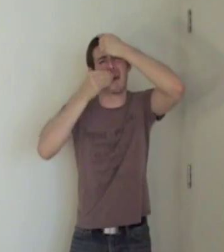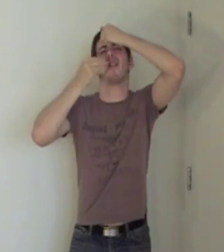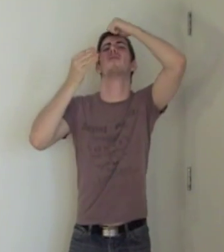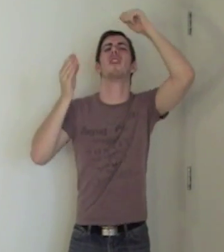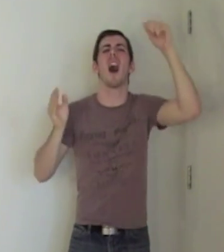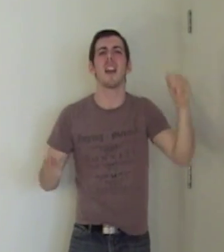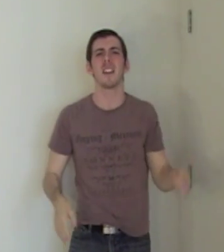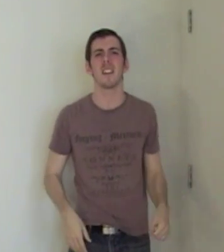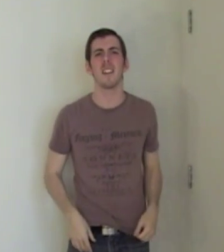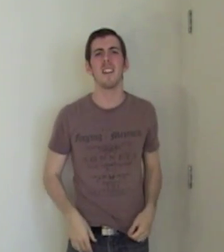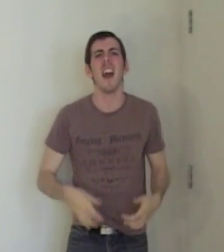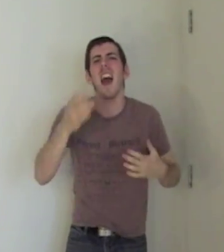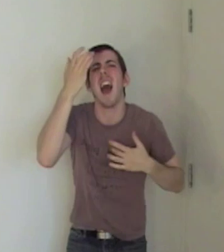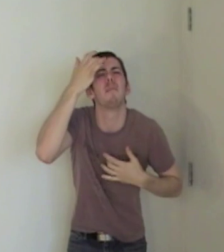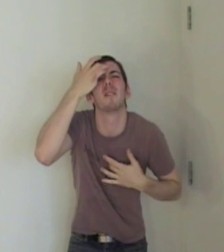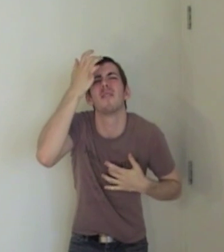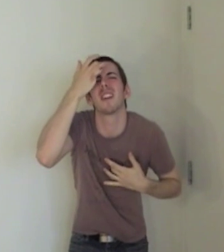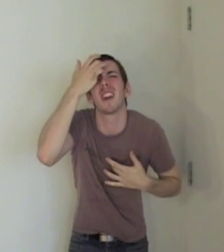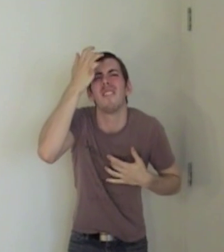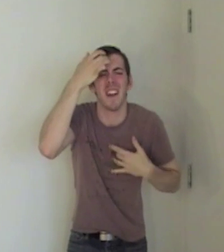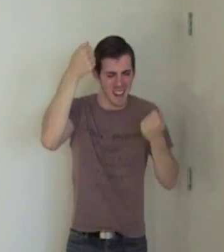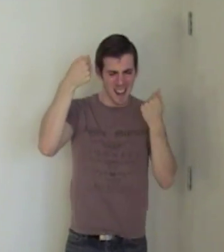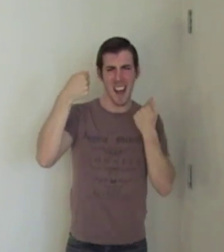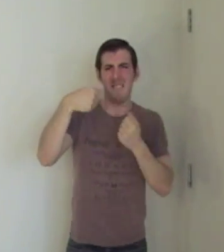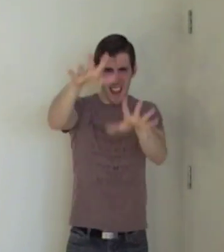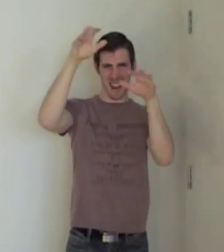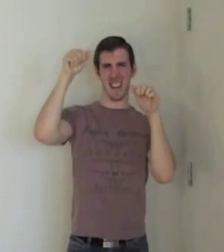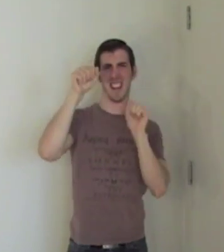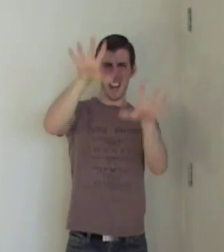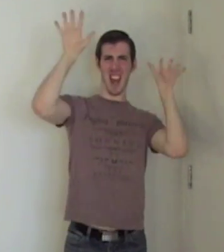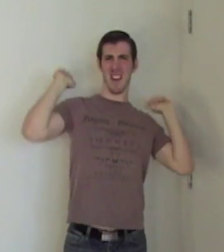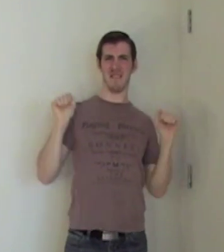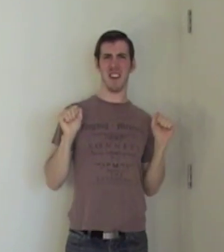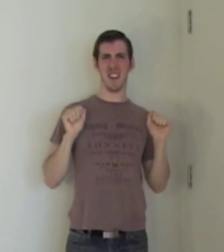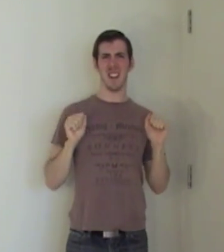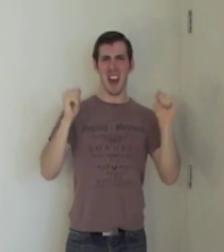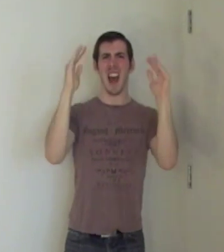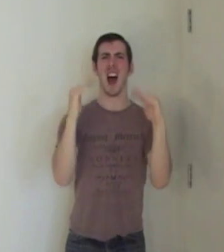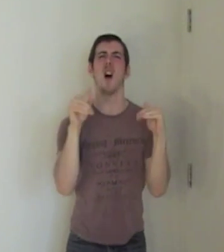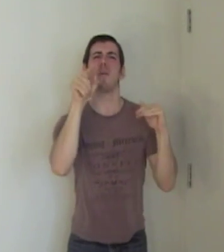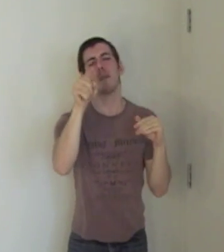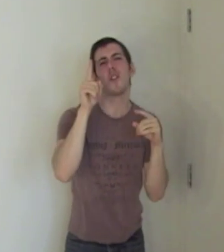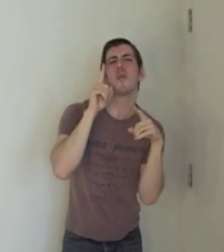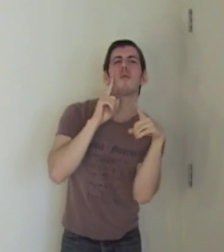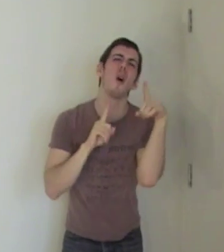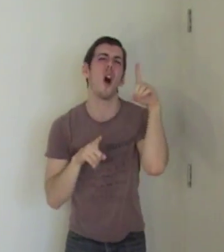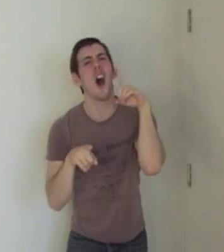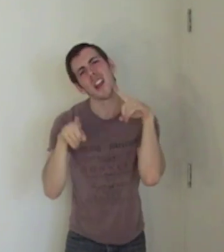mouth shut I'm so sick of it, I've had enough I hope you cry